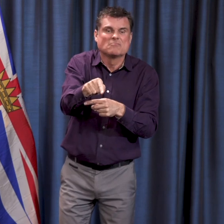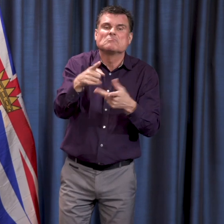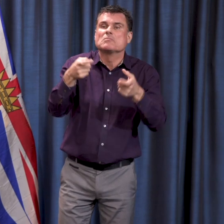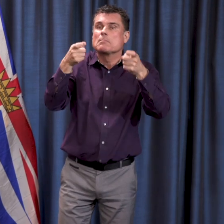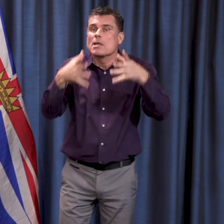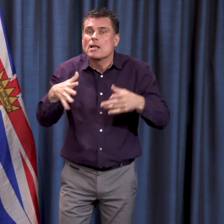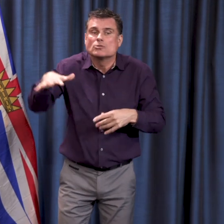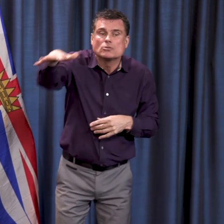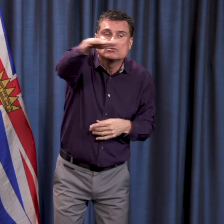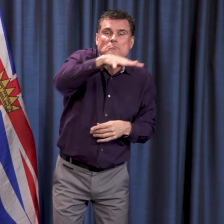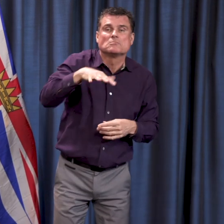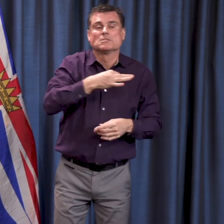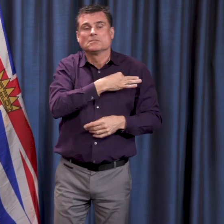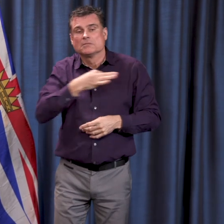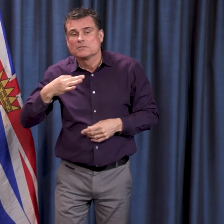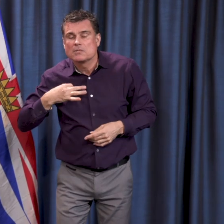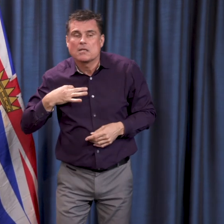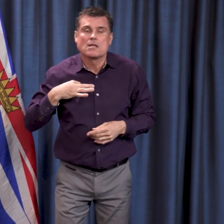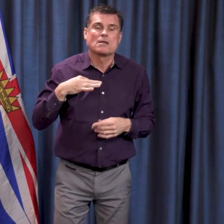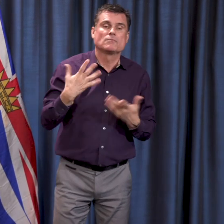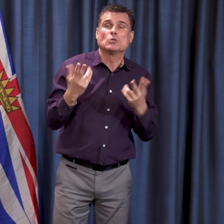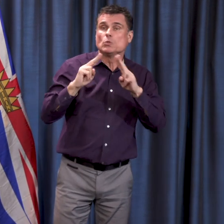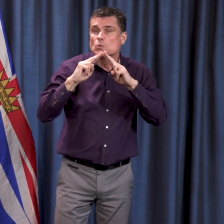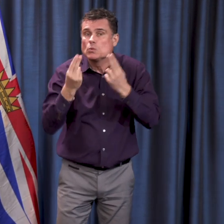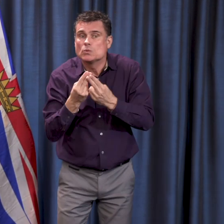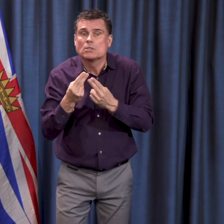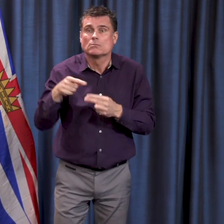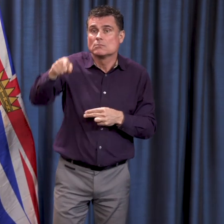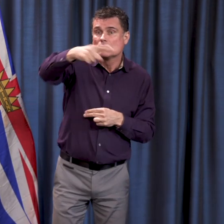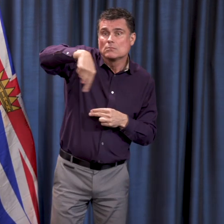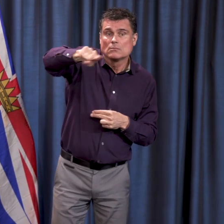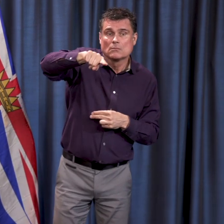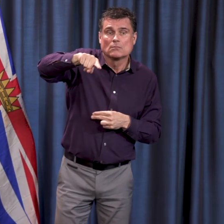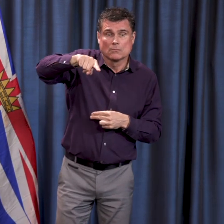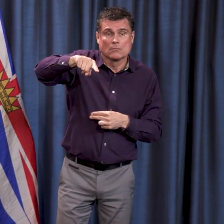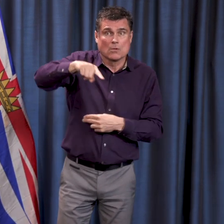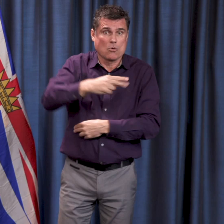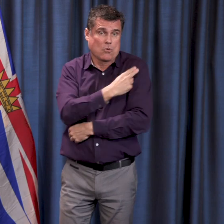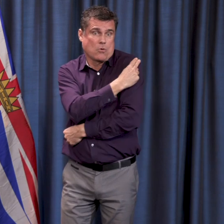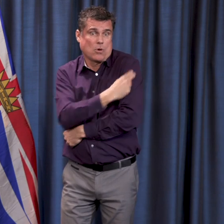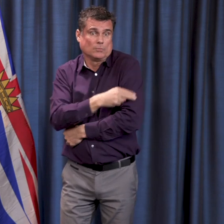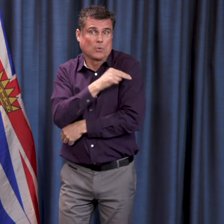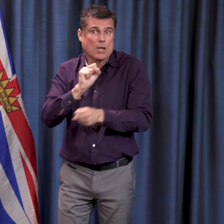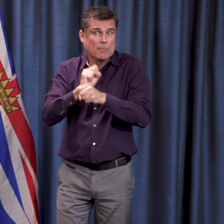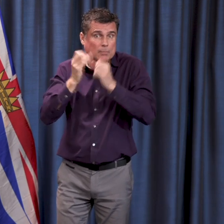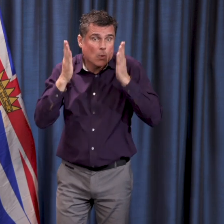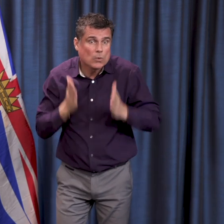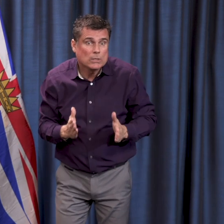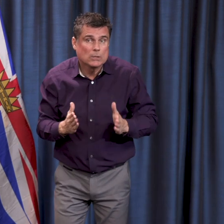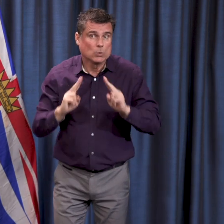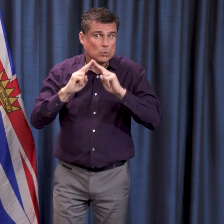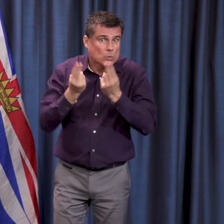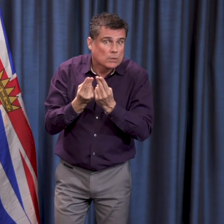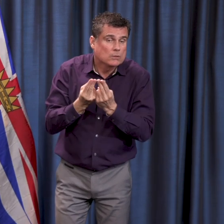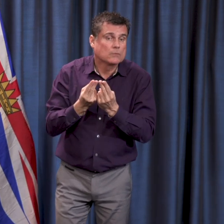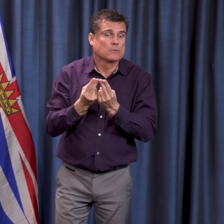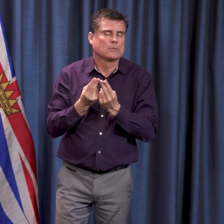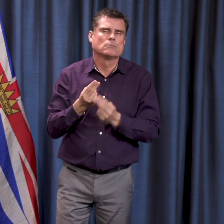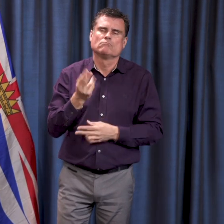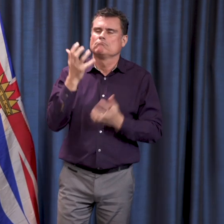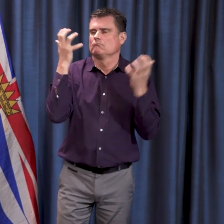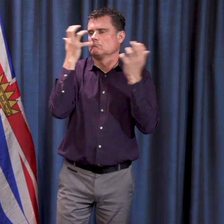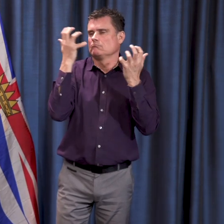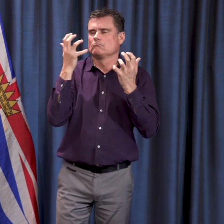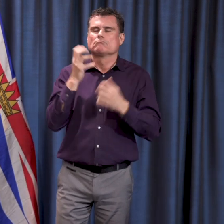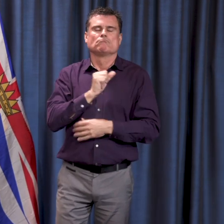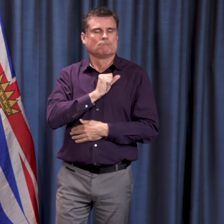also unions in long-term care, in particular the hospital employees union and others, who have done just remarkable things and are doing